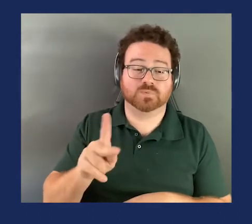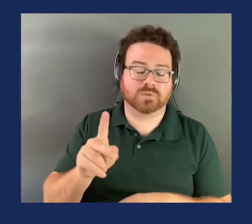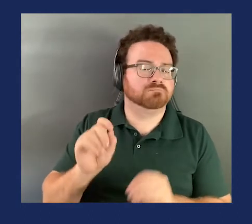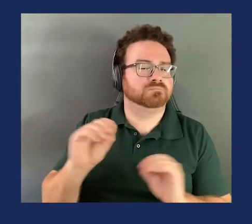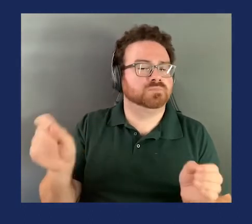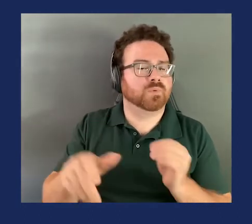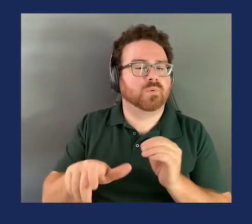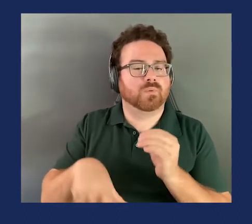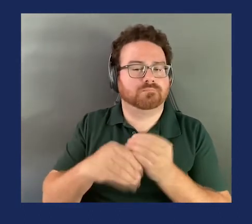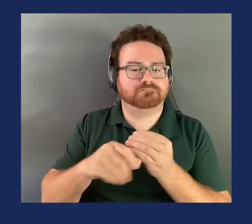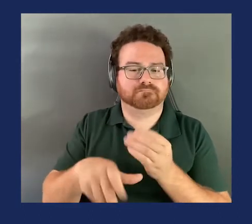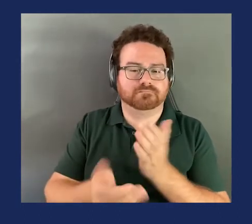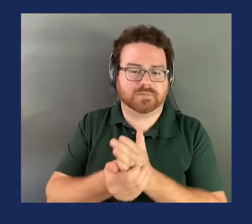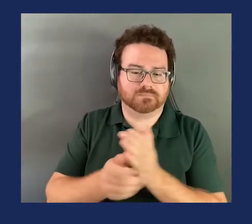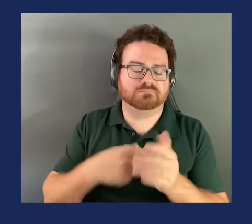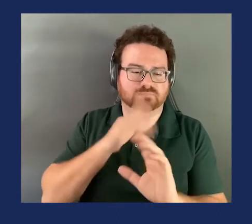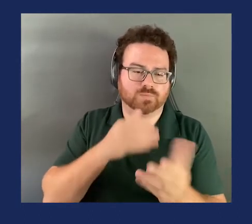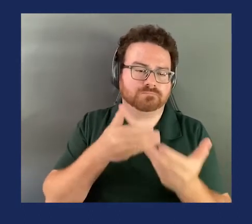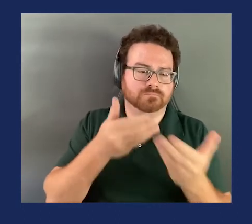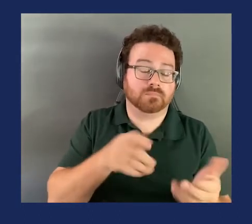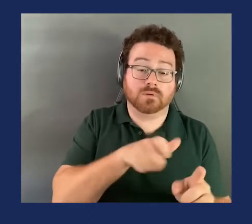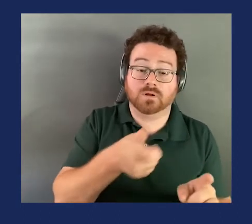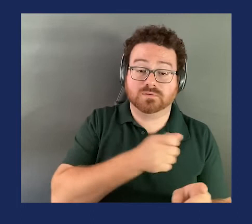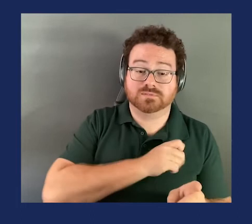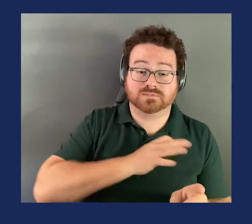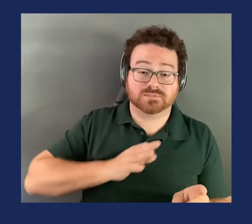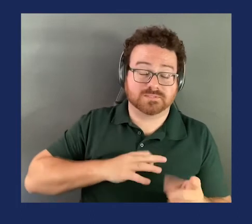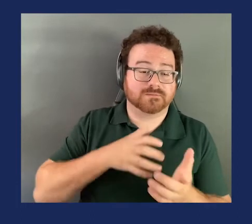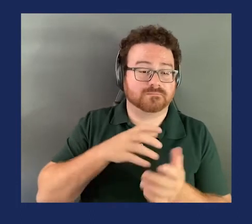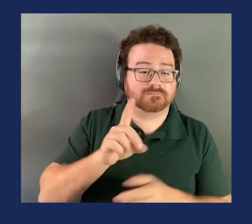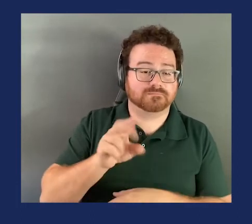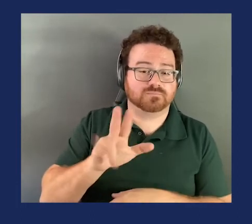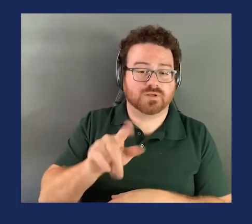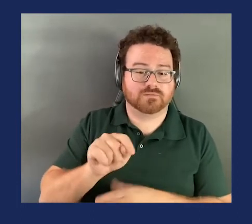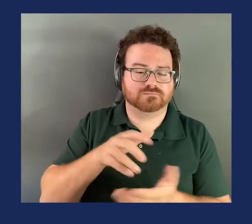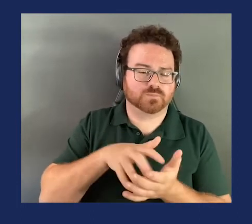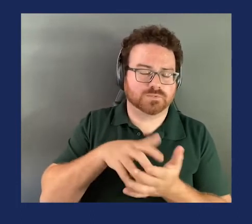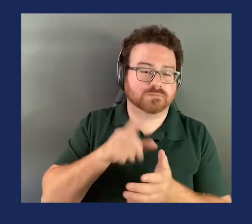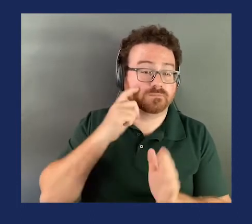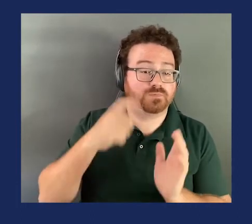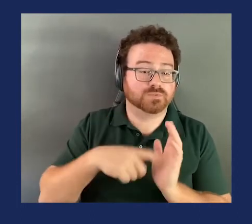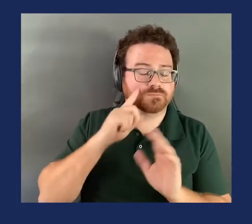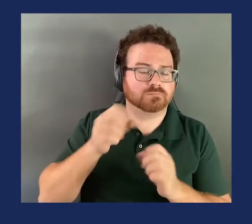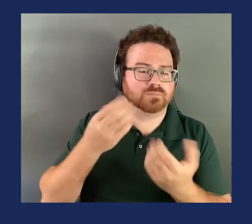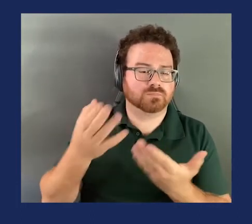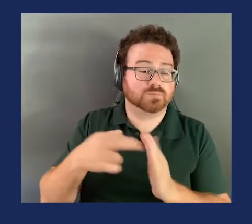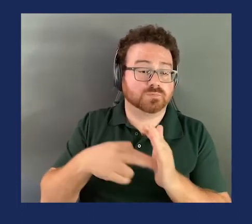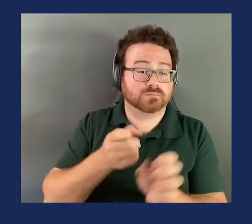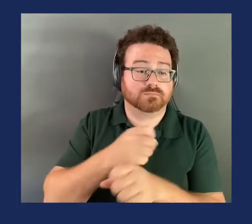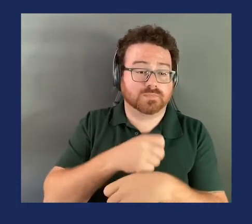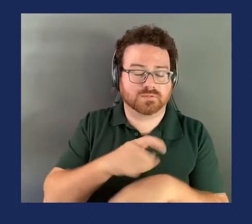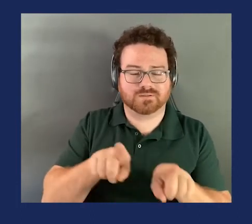additional amendments, I move to the staff's draft notice of proposed rulemaking as amended